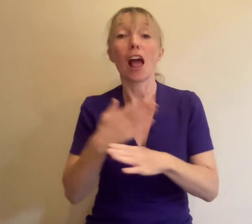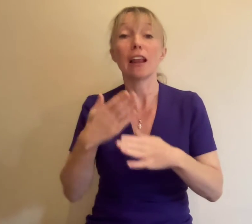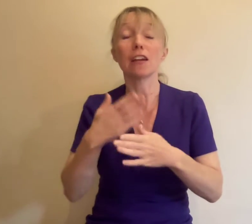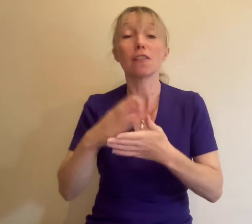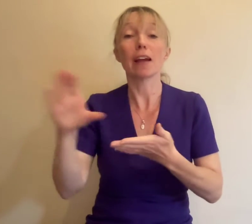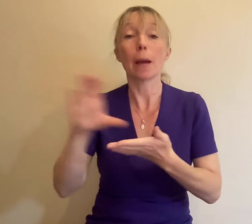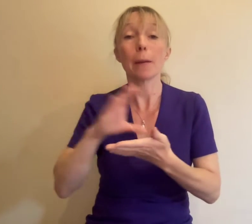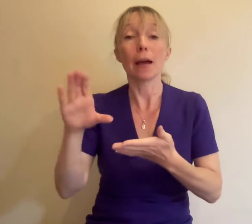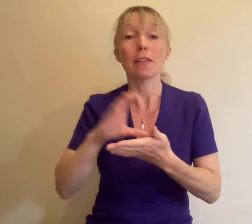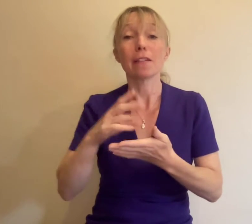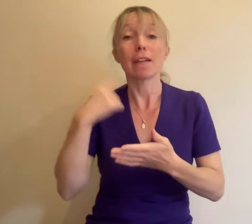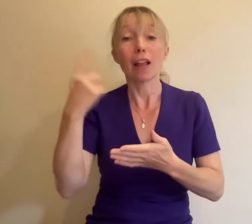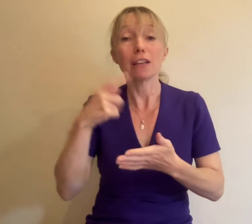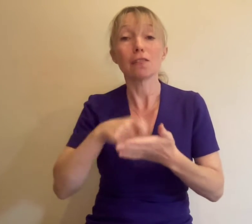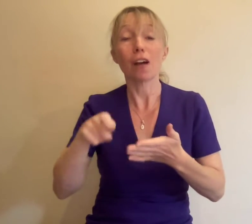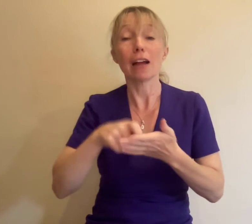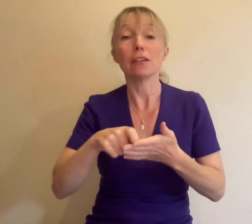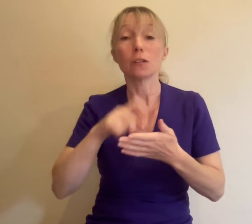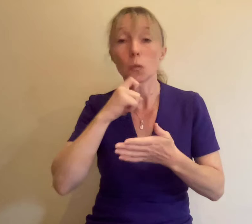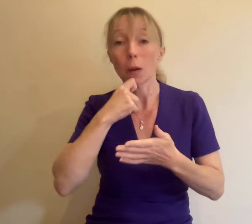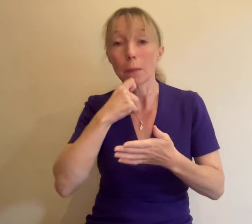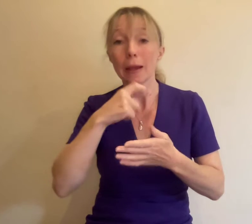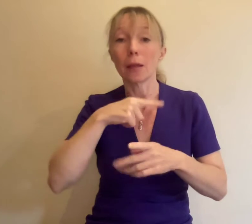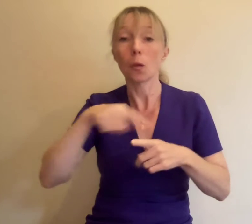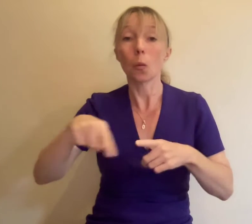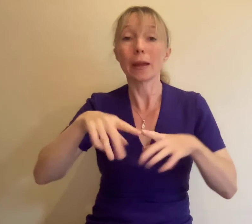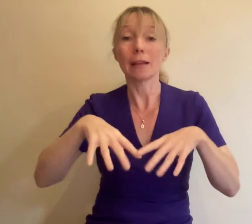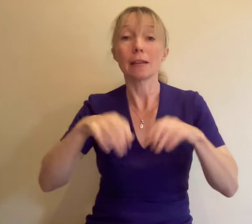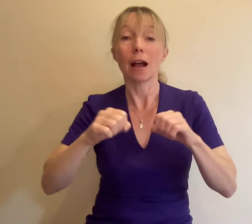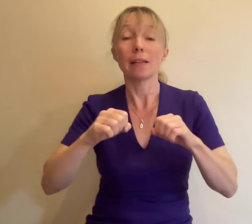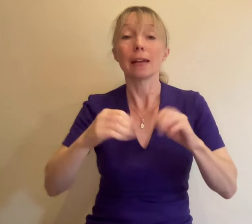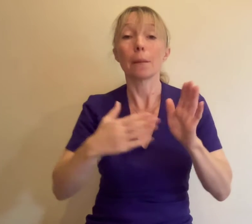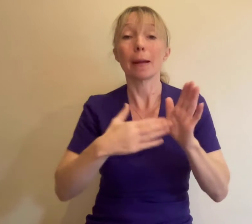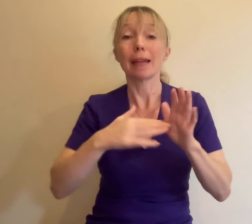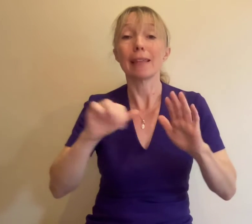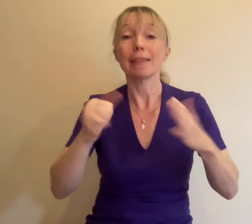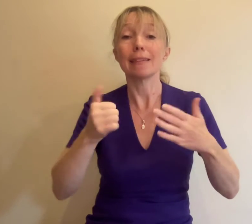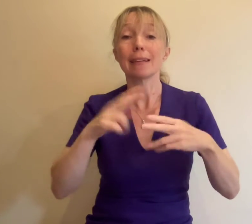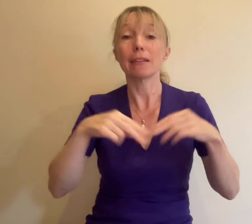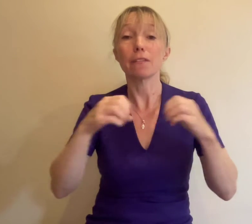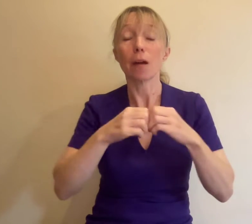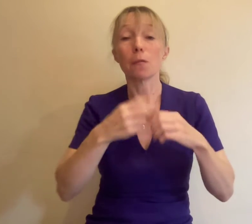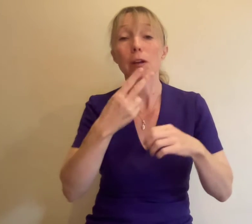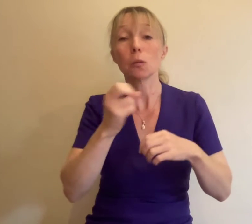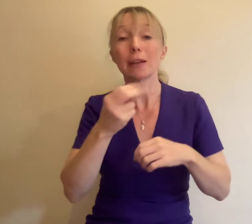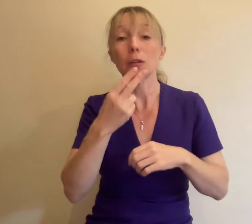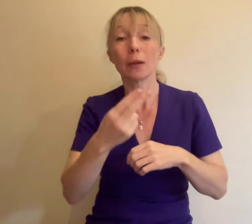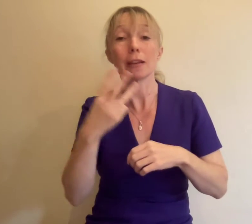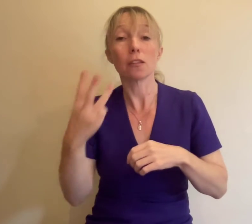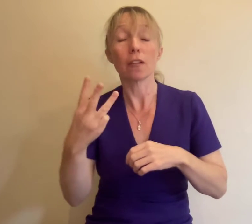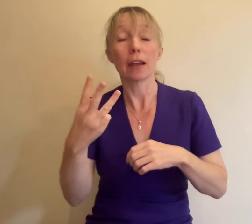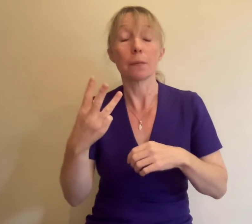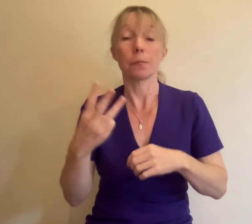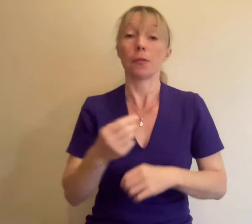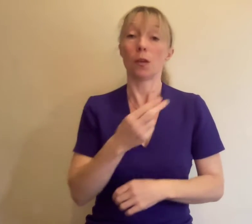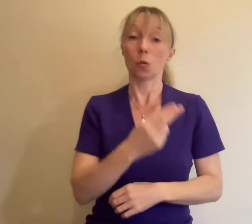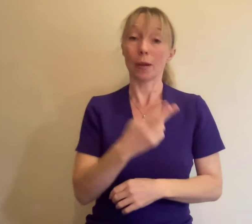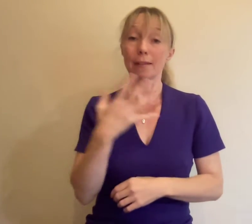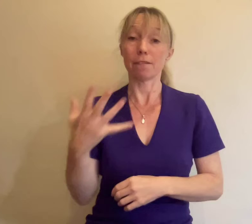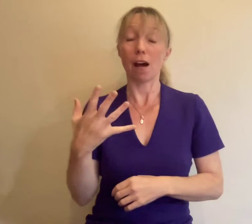week commencing Monday 6 February 2023 25. Reasonable adjustments will be made